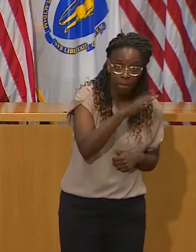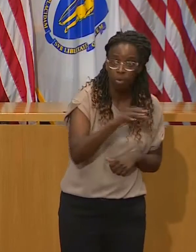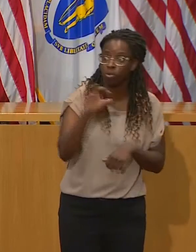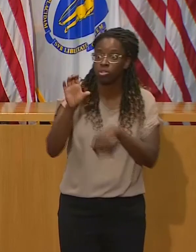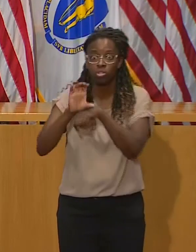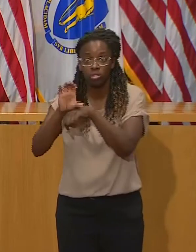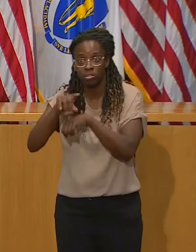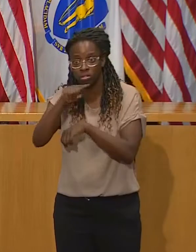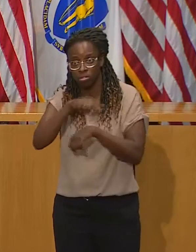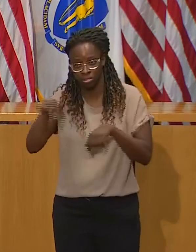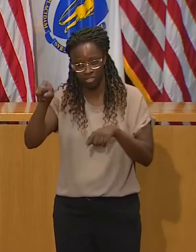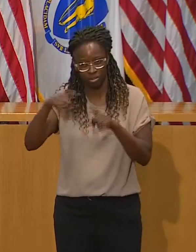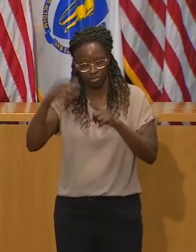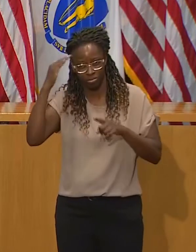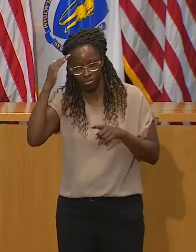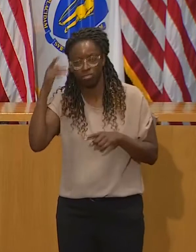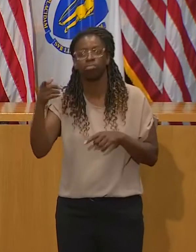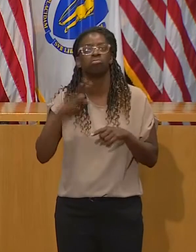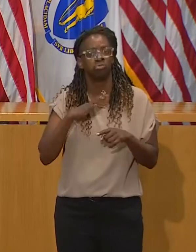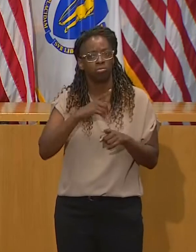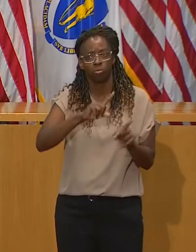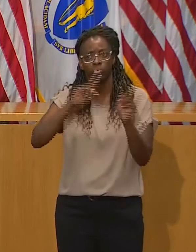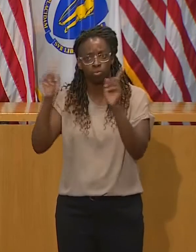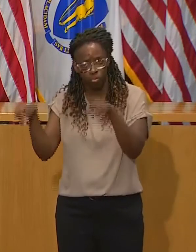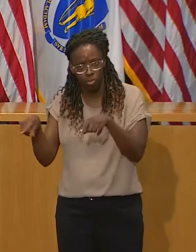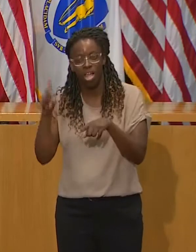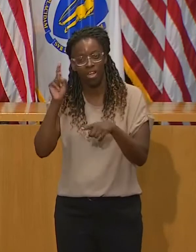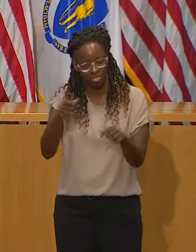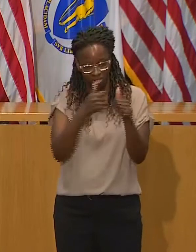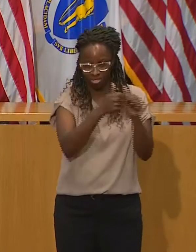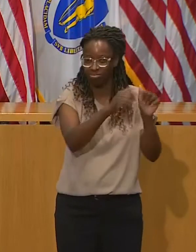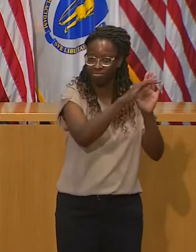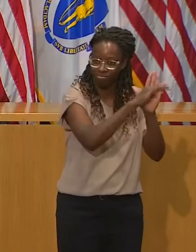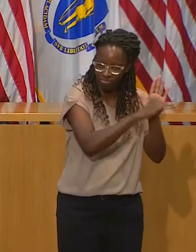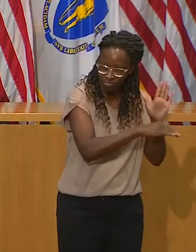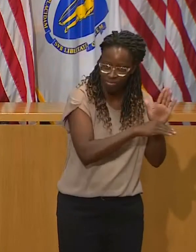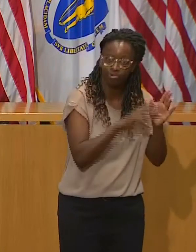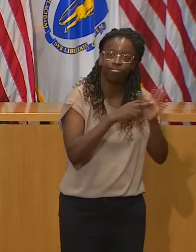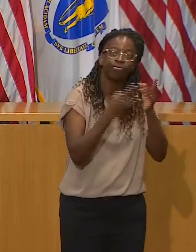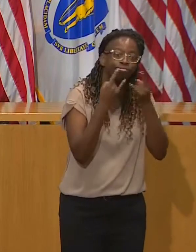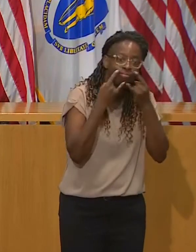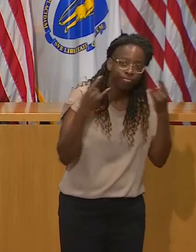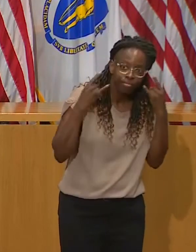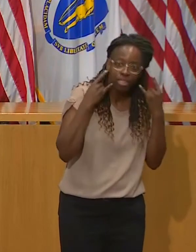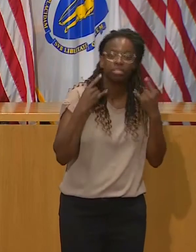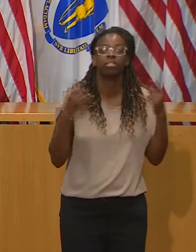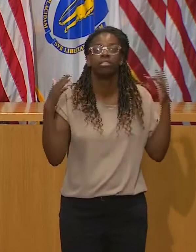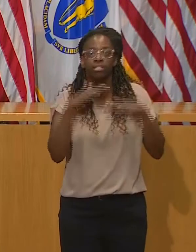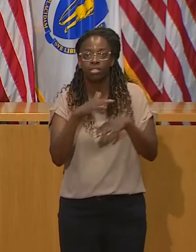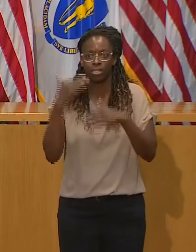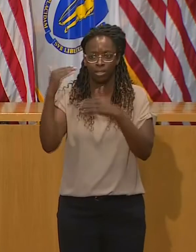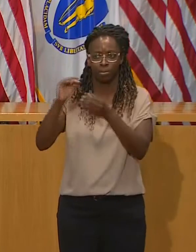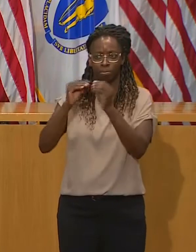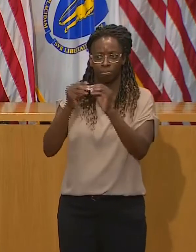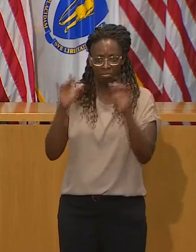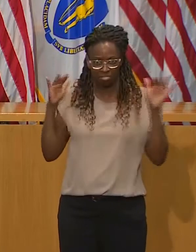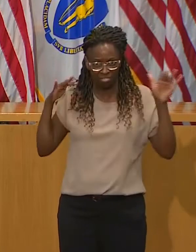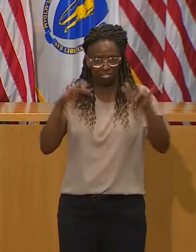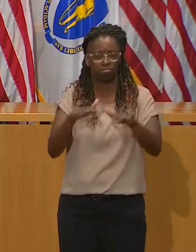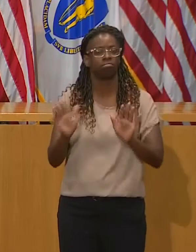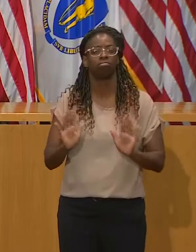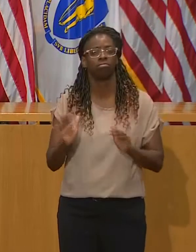the Commonwealth's guidances. You will see that more as we roll out the cluster information this week. Finally,